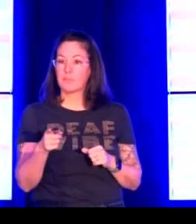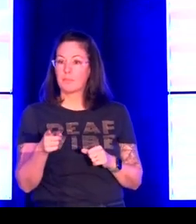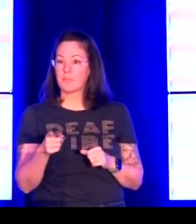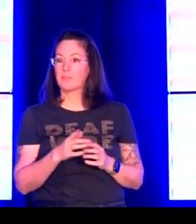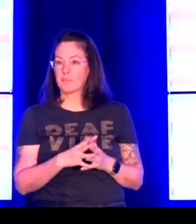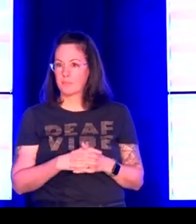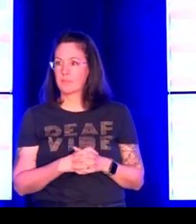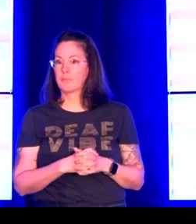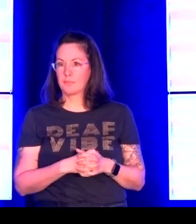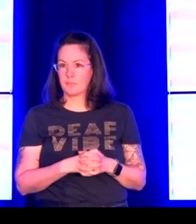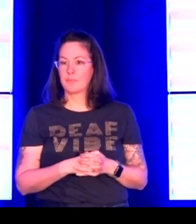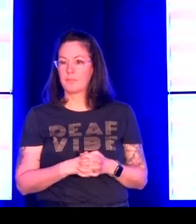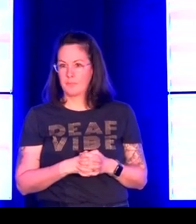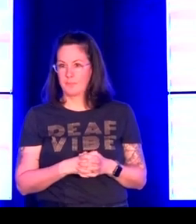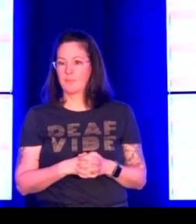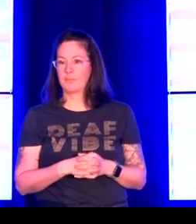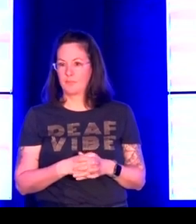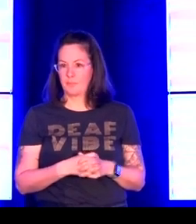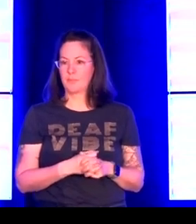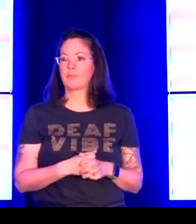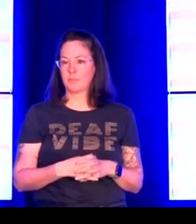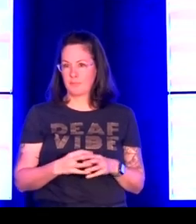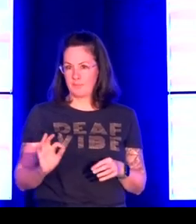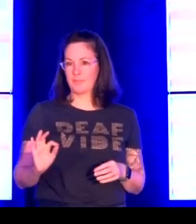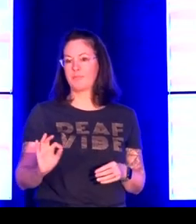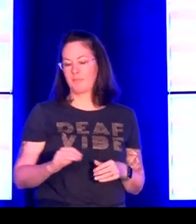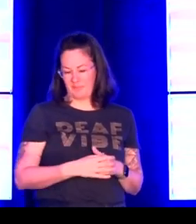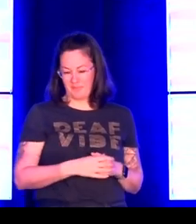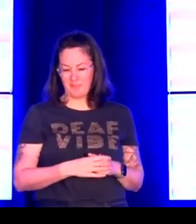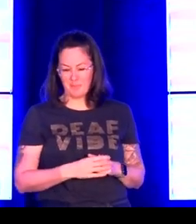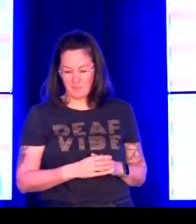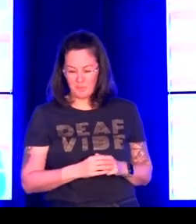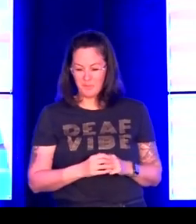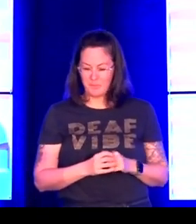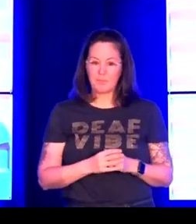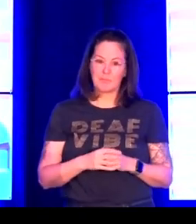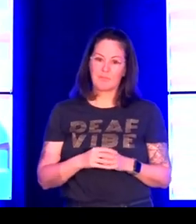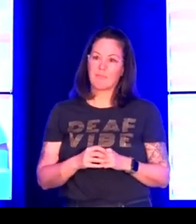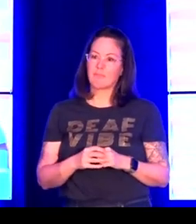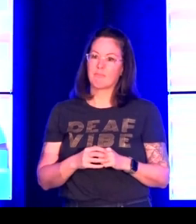And Gouda is also a call to action for others to make this footage accessible.